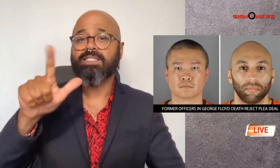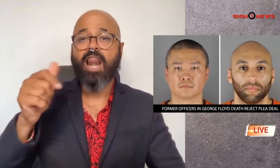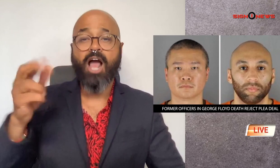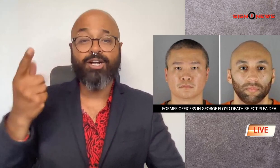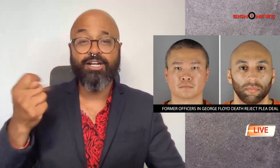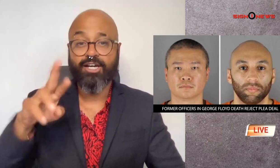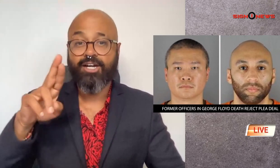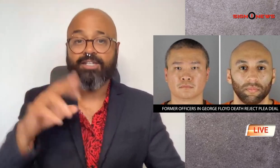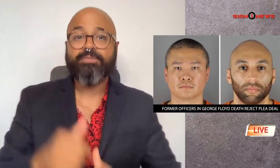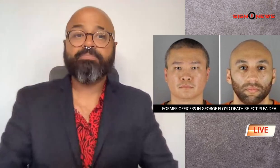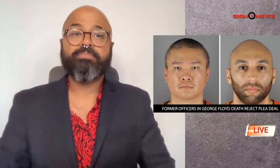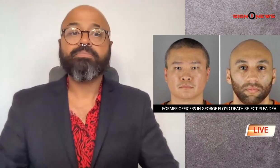-degree manslaughter